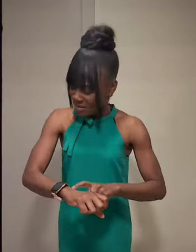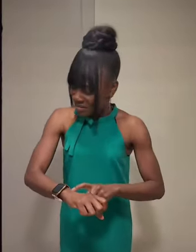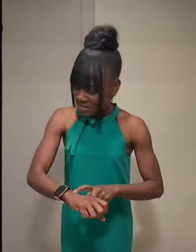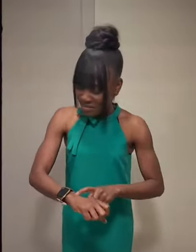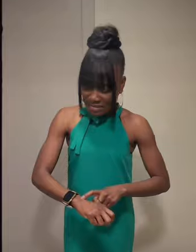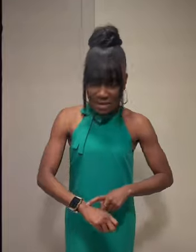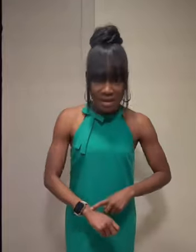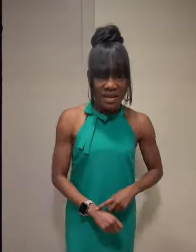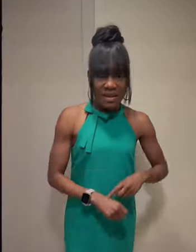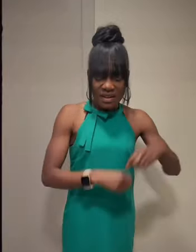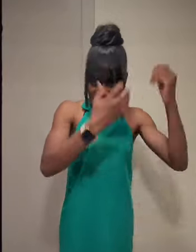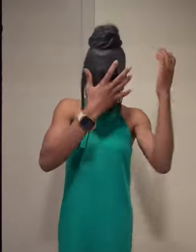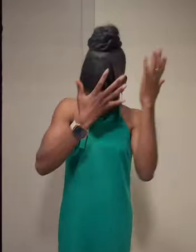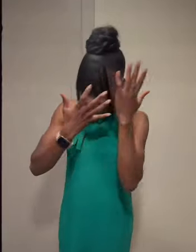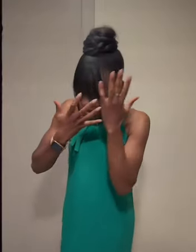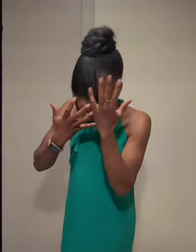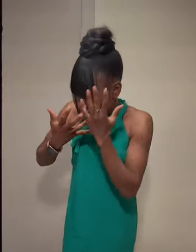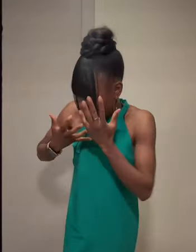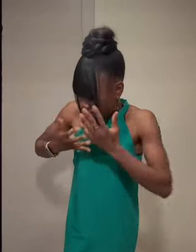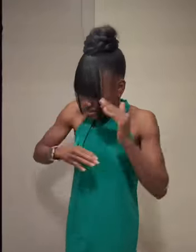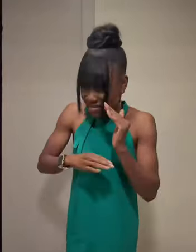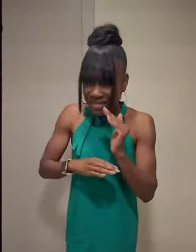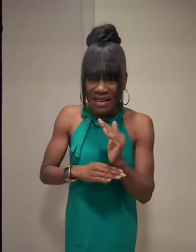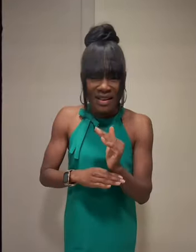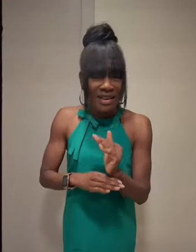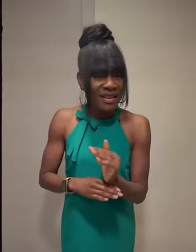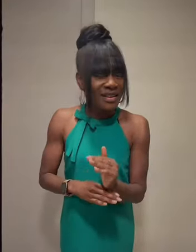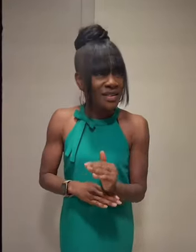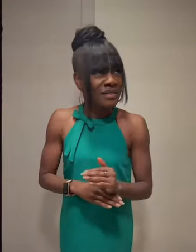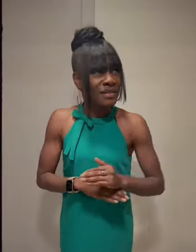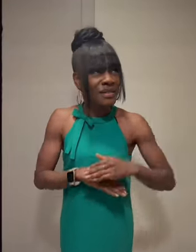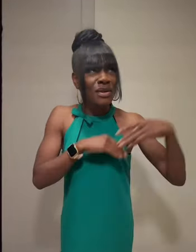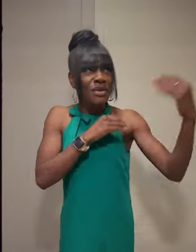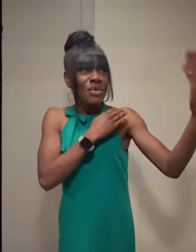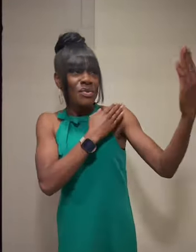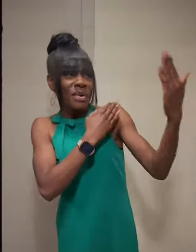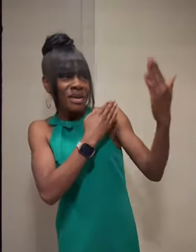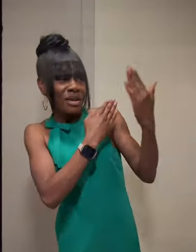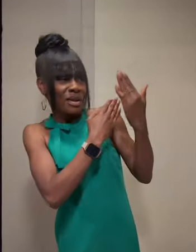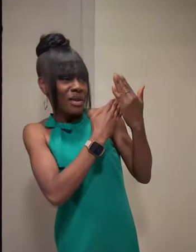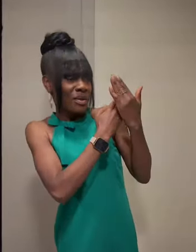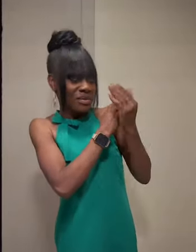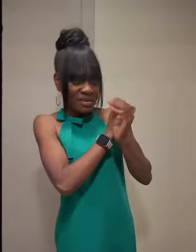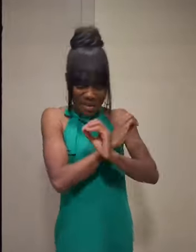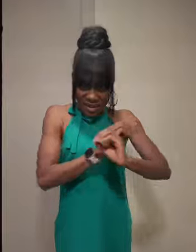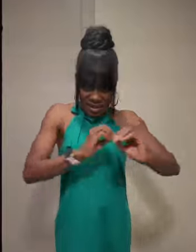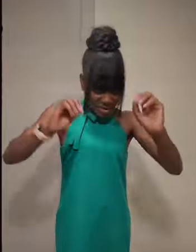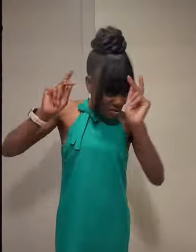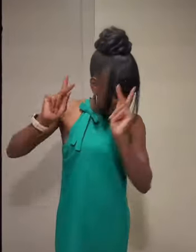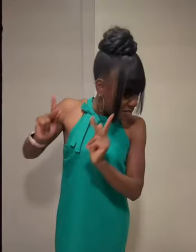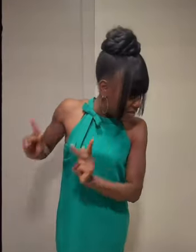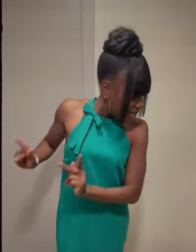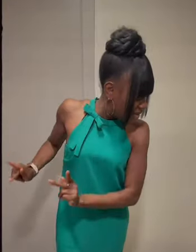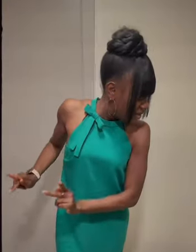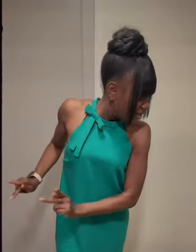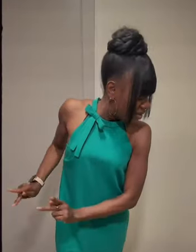In darkest night You are close like no other